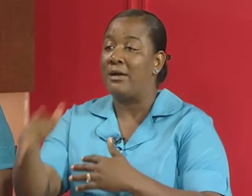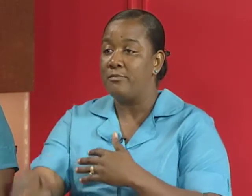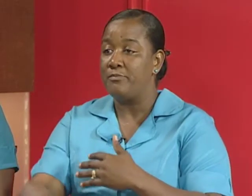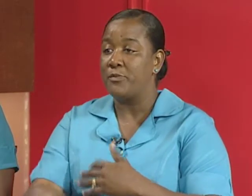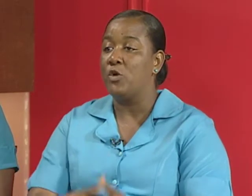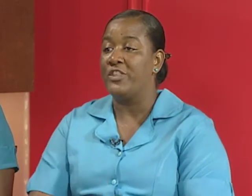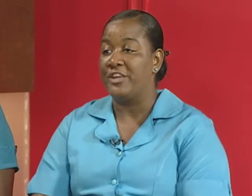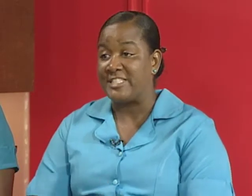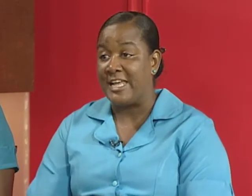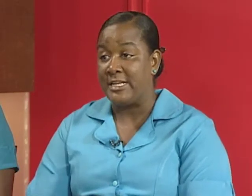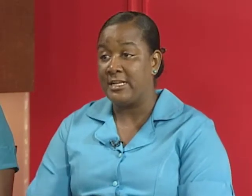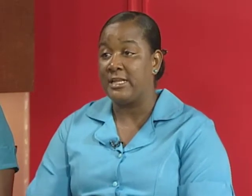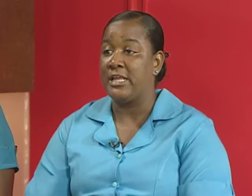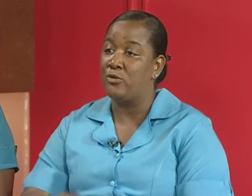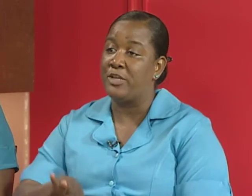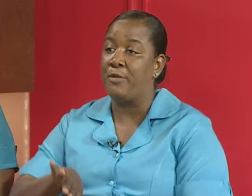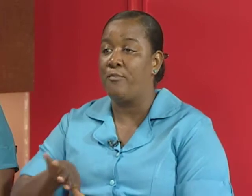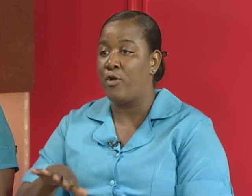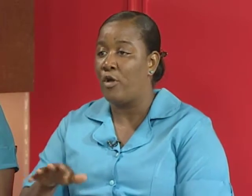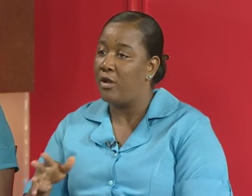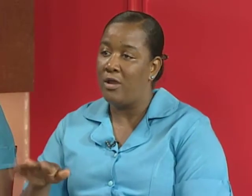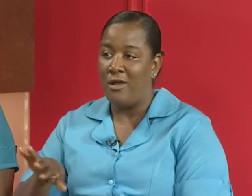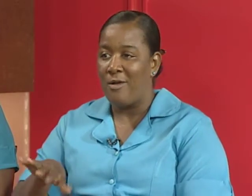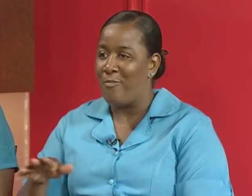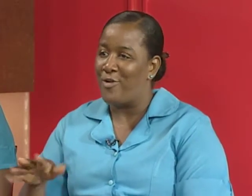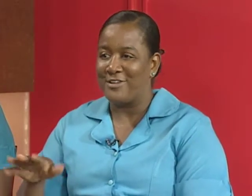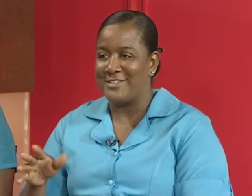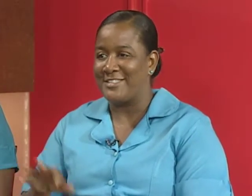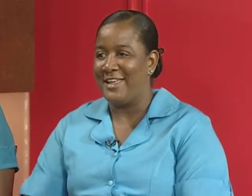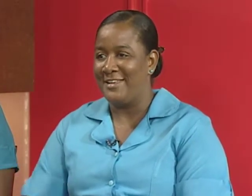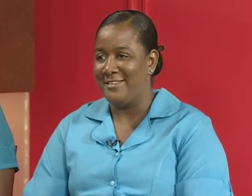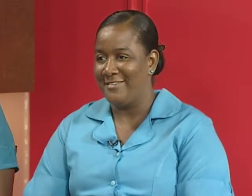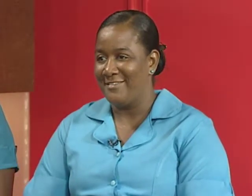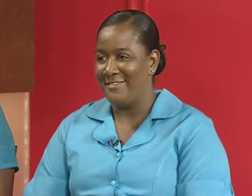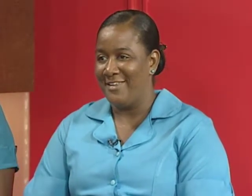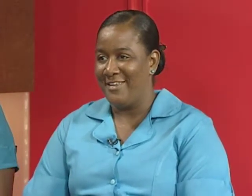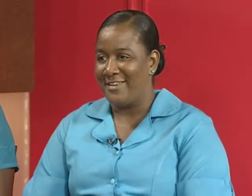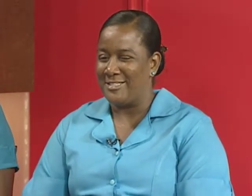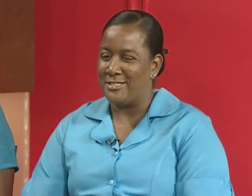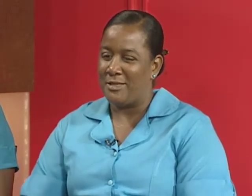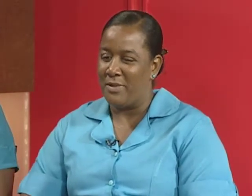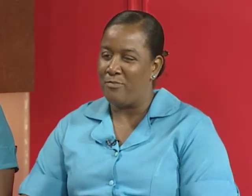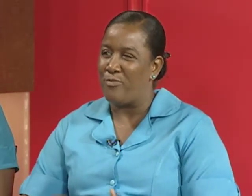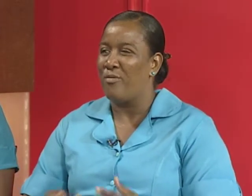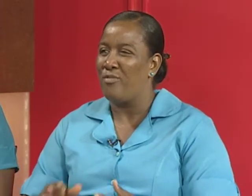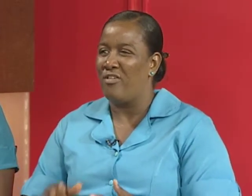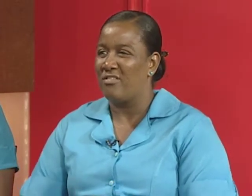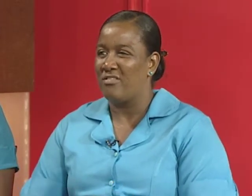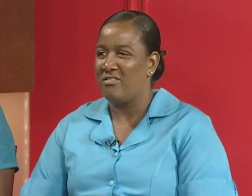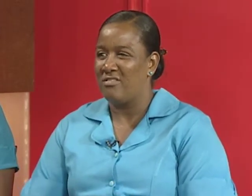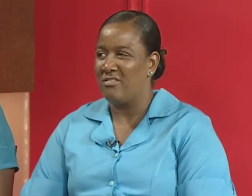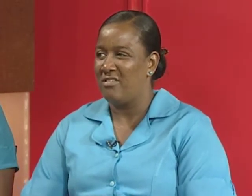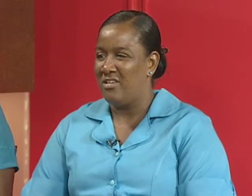how they're signing and i do their brook brook signing yeah because it's a bit brook brook yeah sort